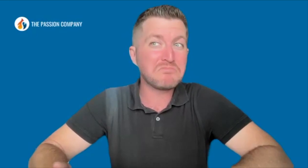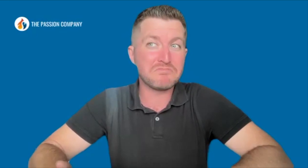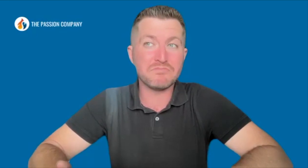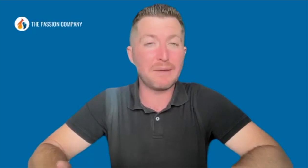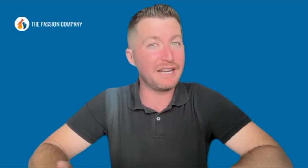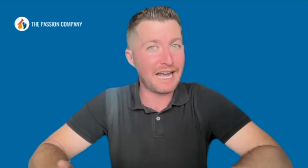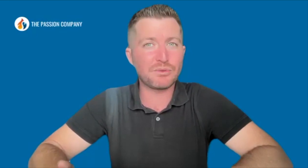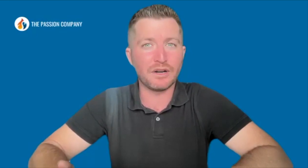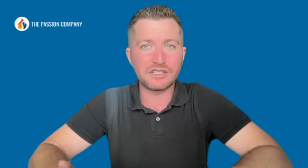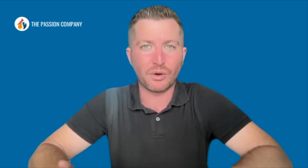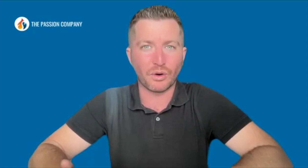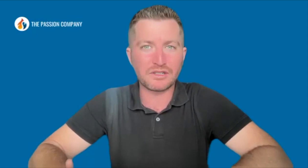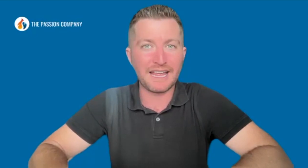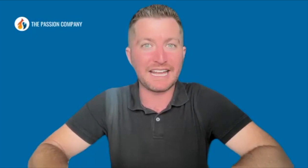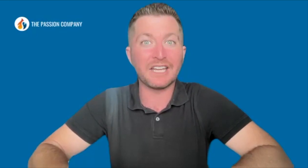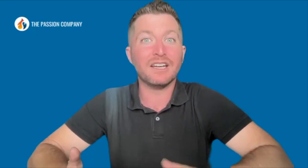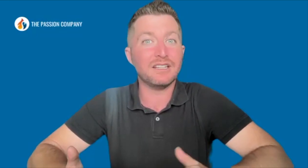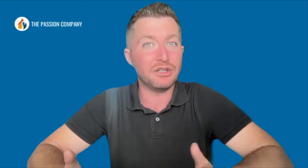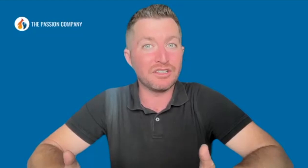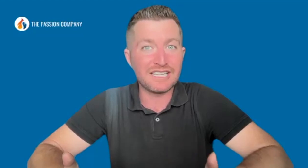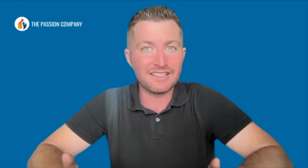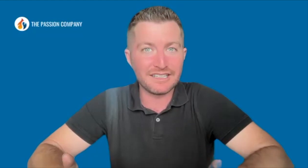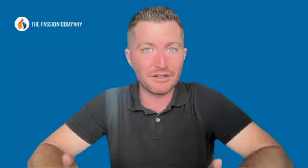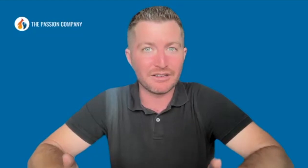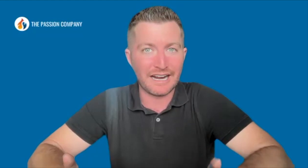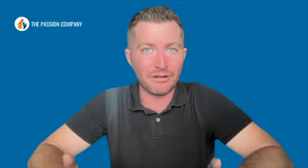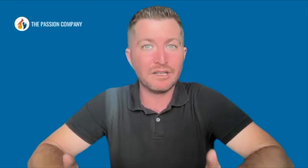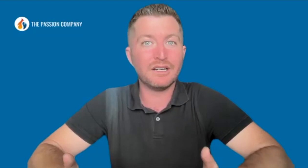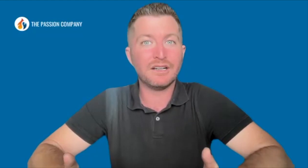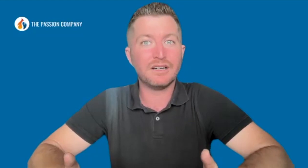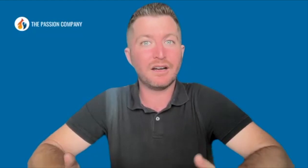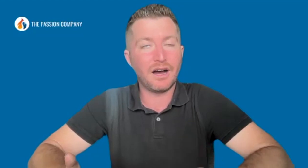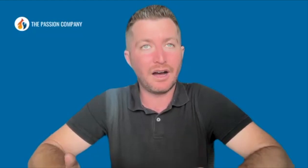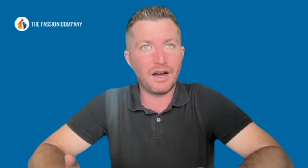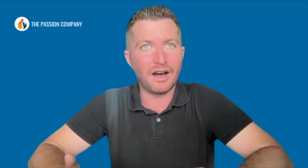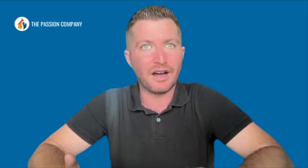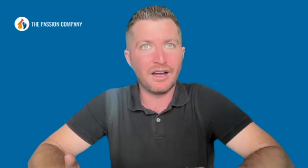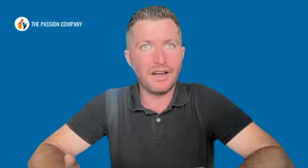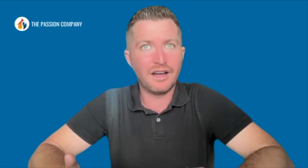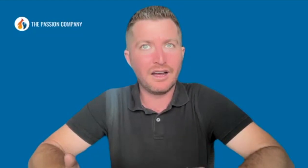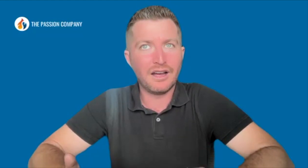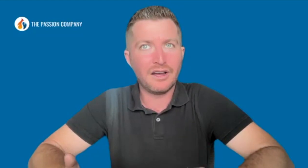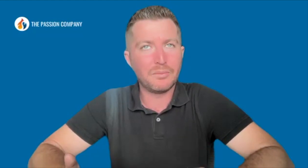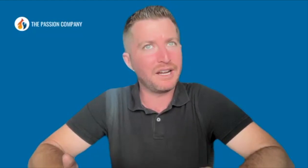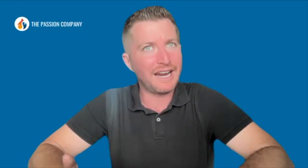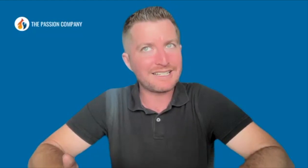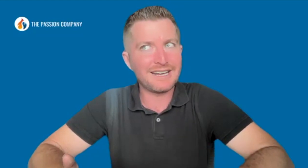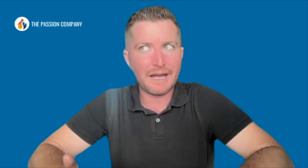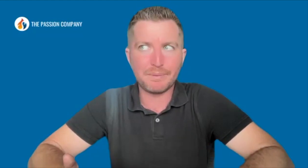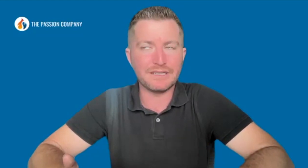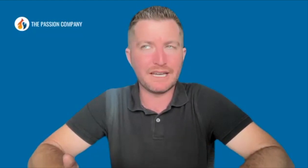maybe it has run its course, like you can see clearer now, ah, but it hasn't happened yet.